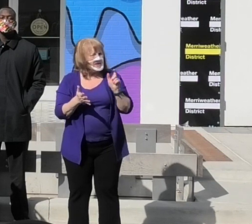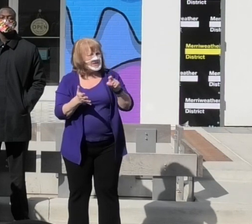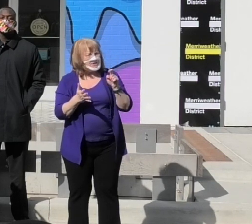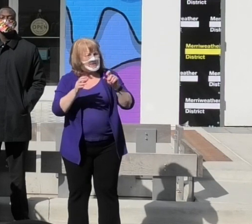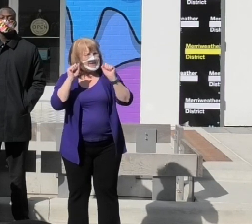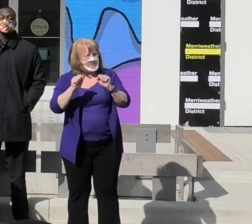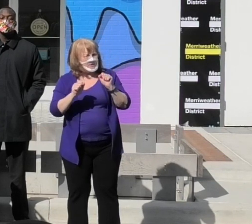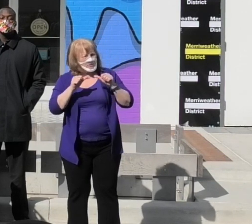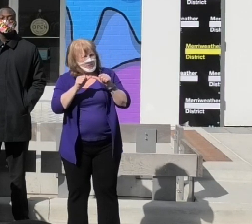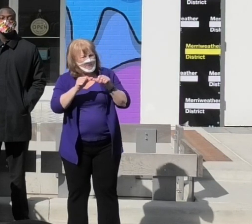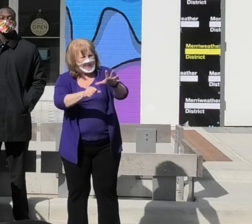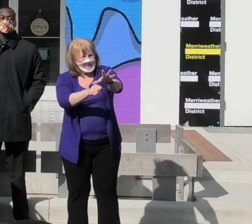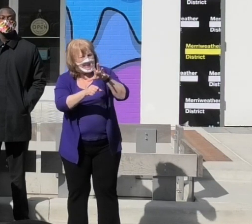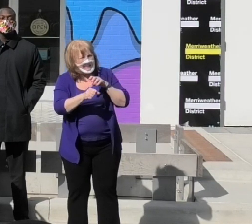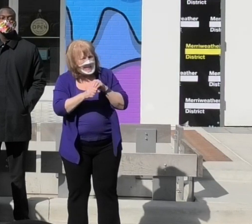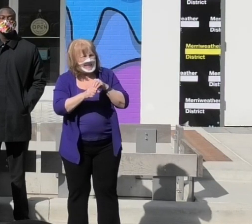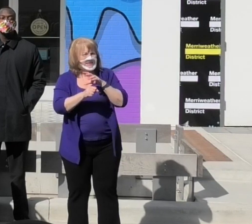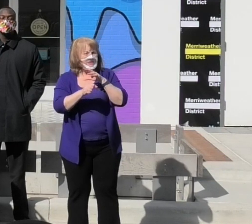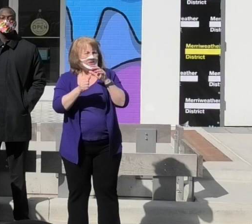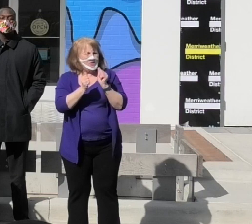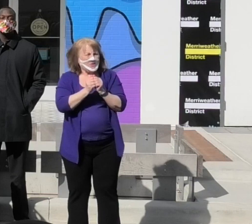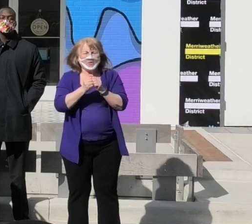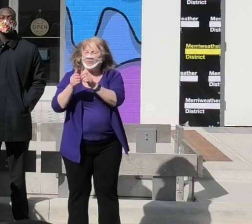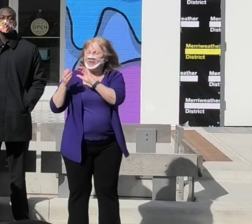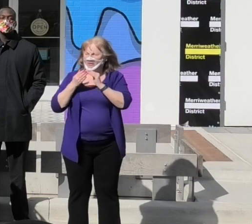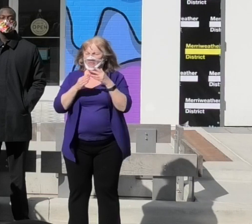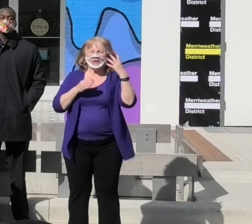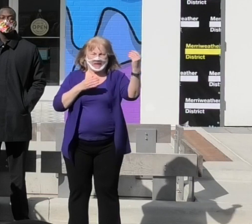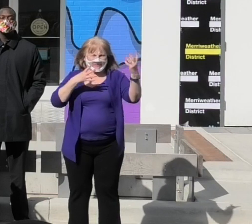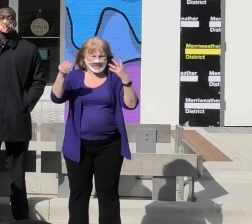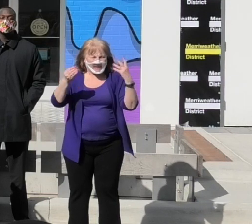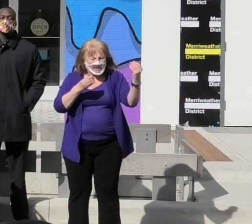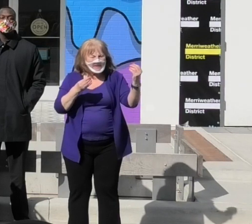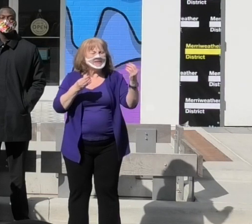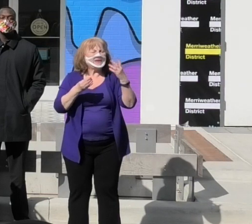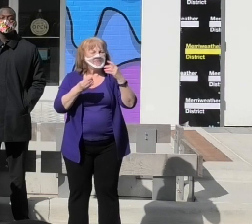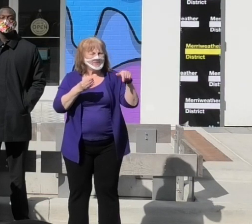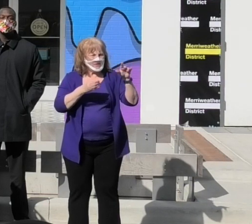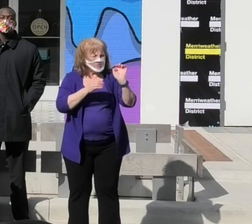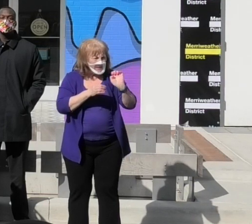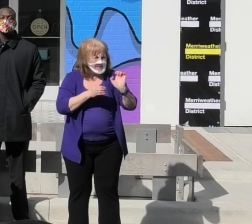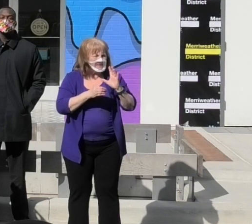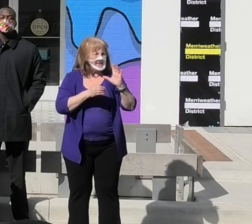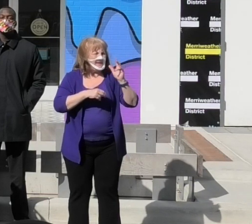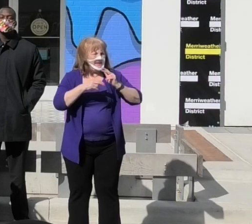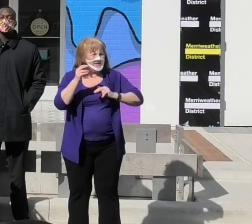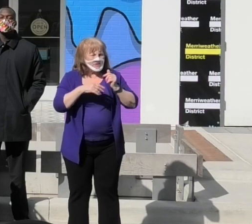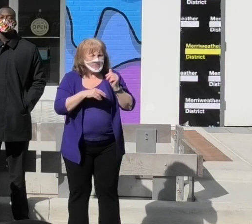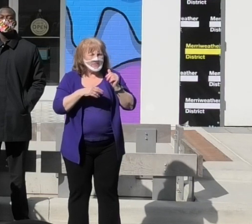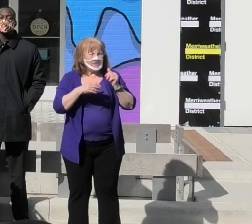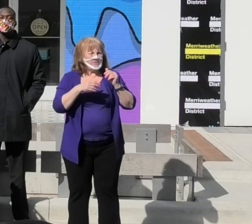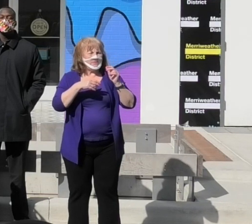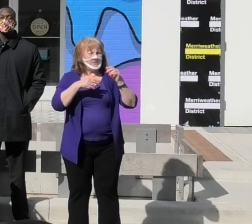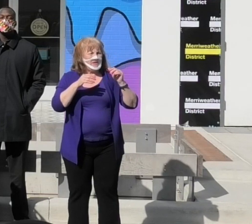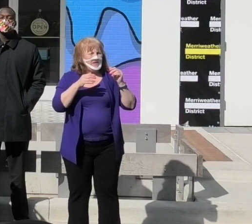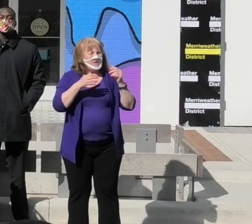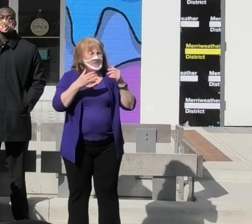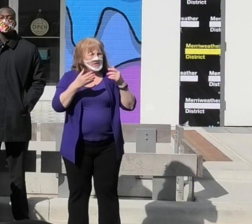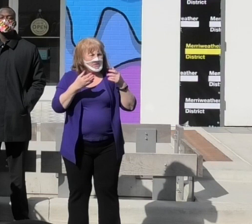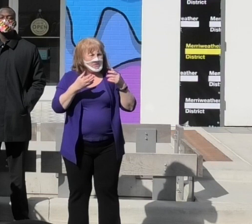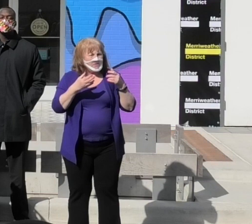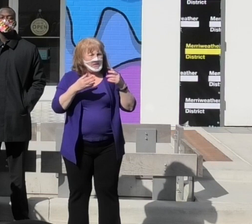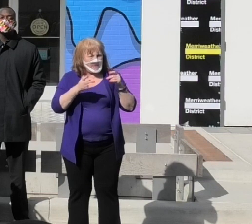need the ability to remain engaged in communities outside of a crisis and to build capacities such as community health workers and health